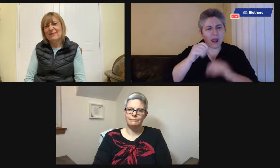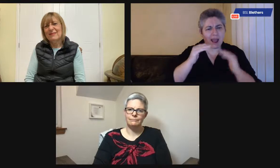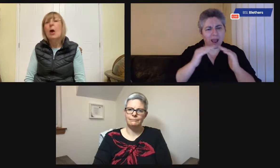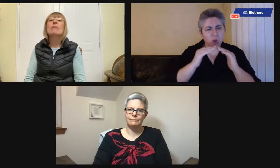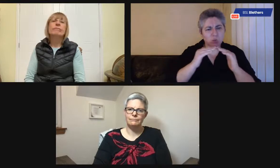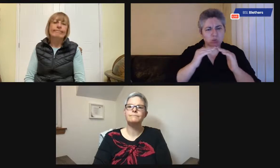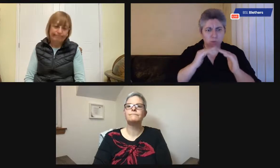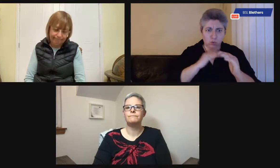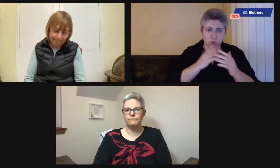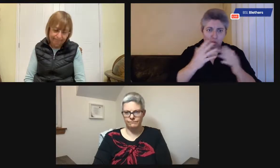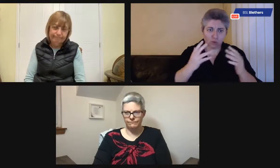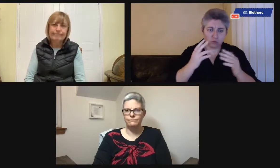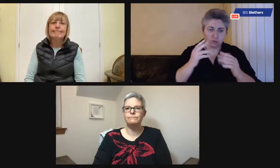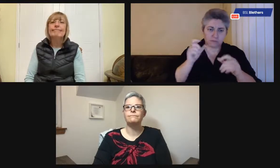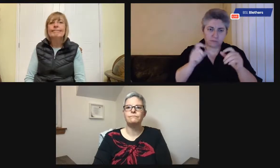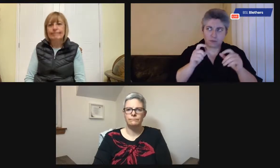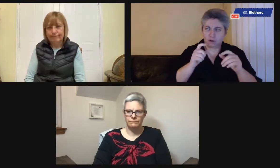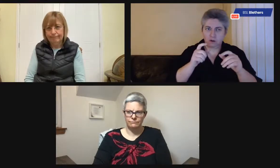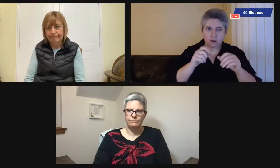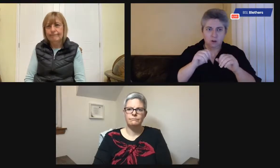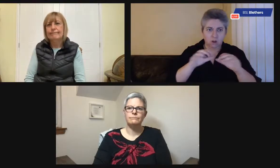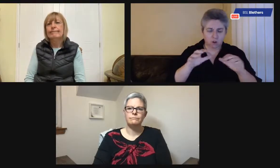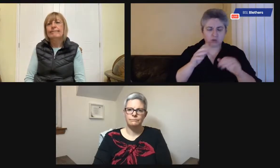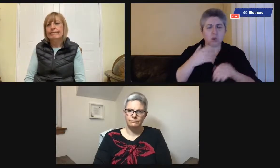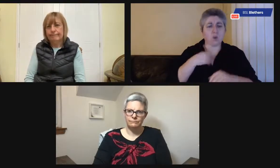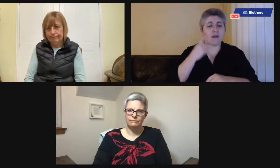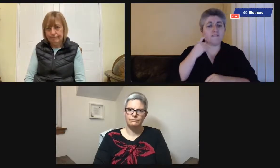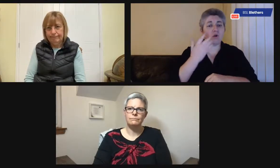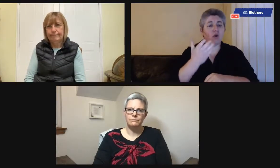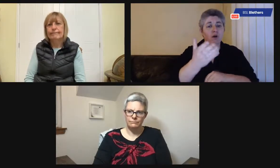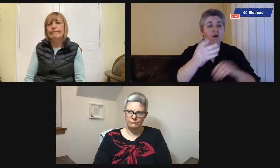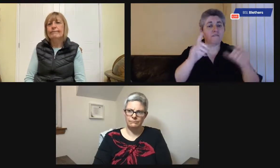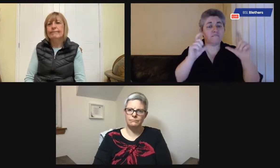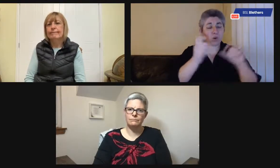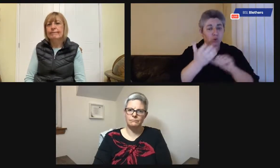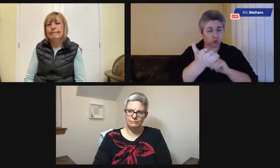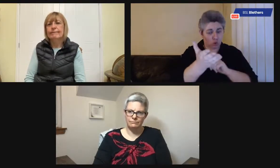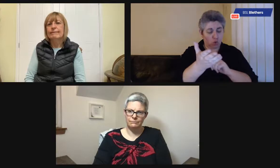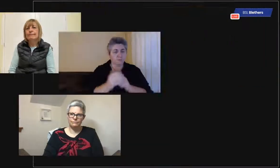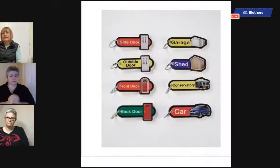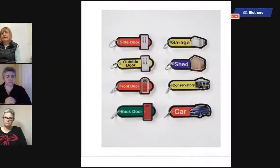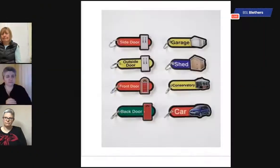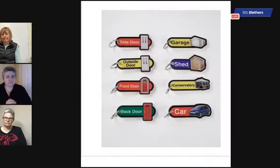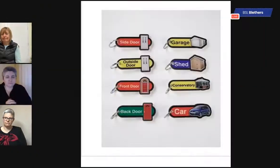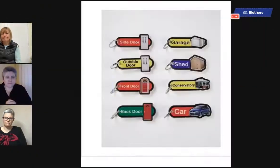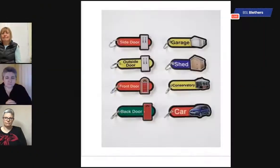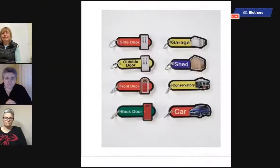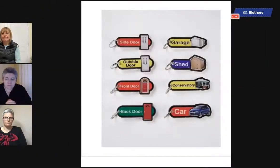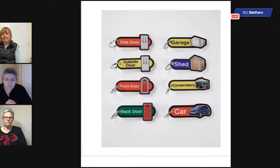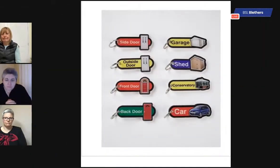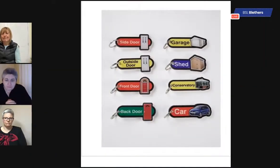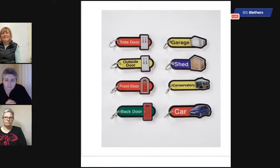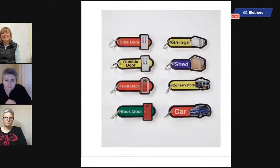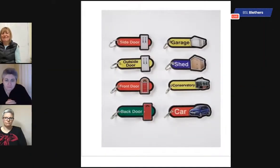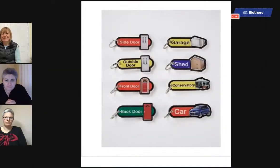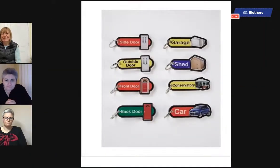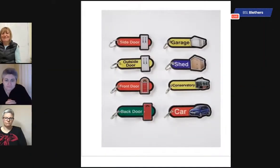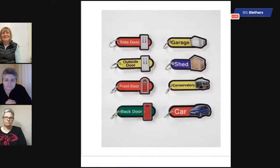to talk about. Keys to the house, because that can be quite confusing. We've got a photograph for you